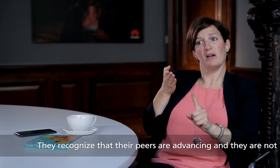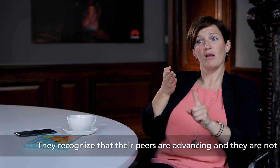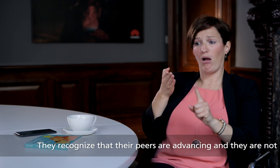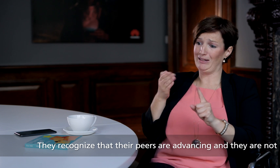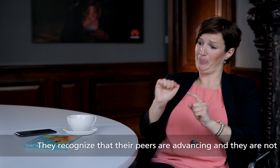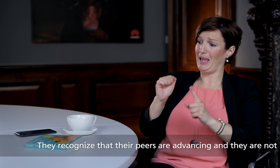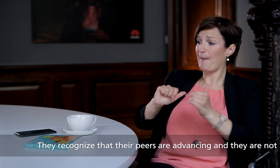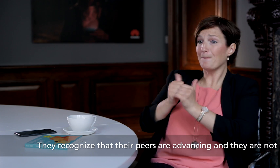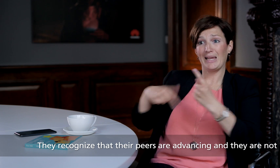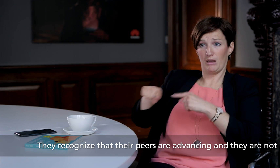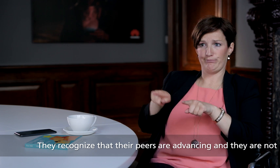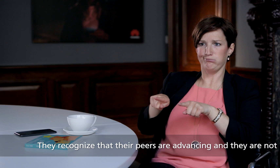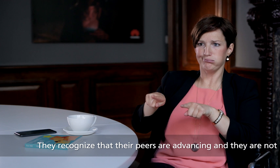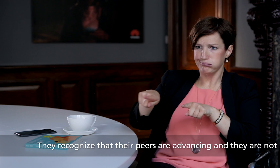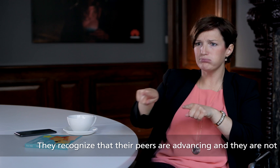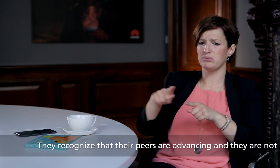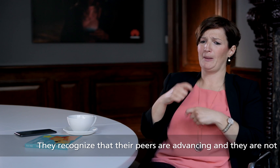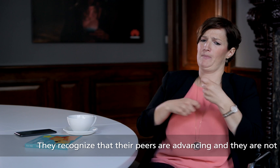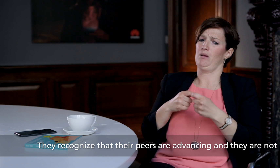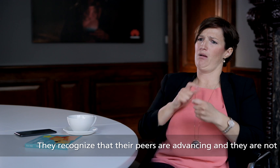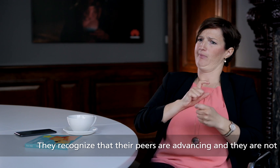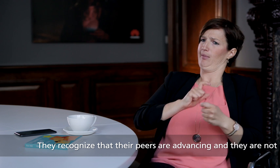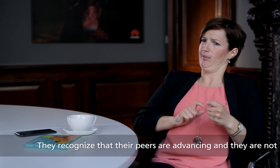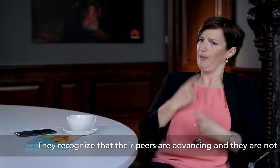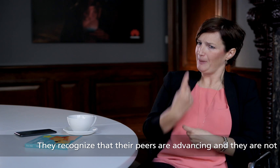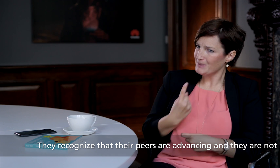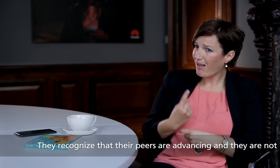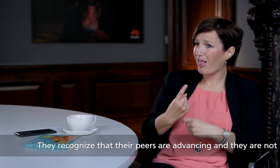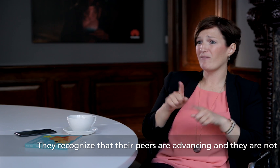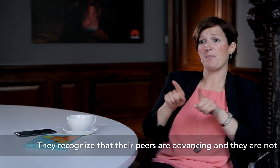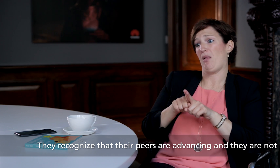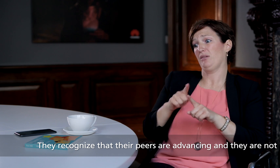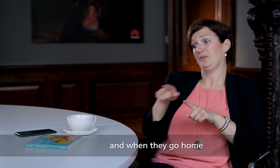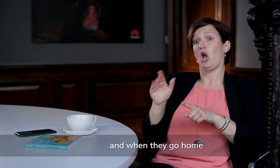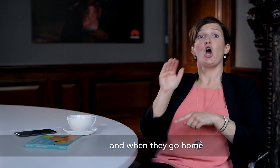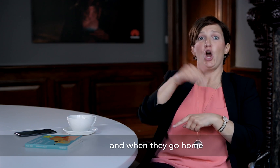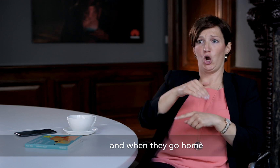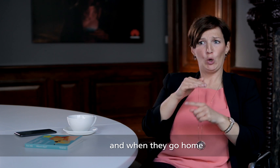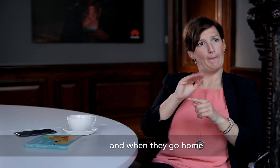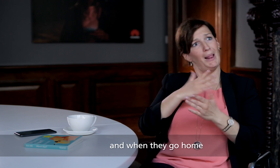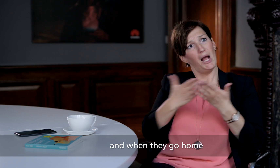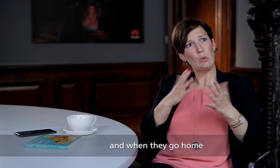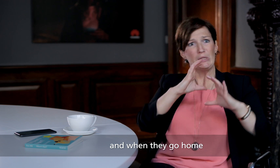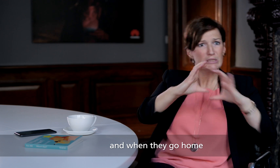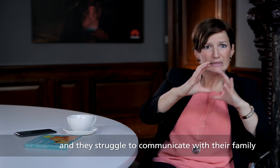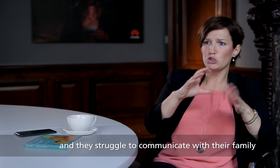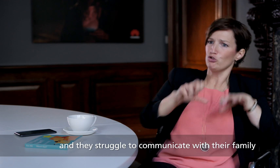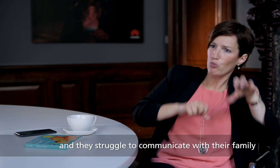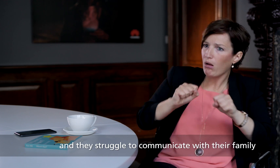They recognise that their peers are advancing and they are not. And when they go home and they struggle to communicate with